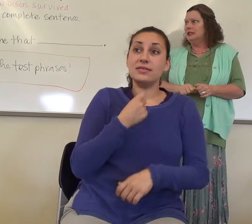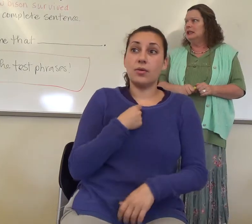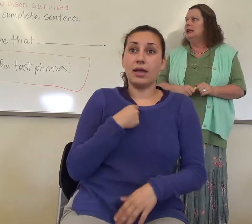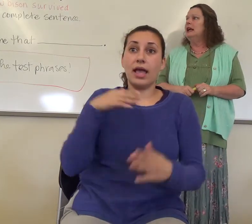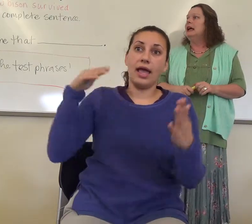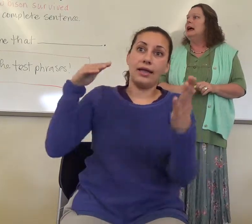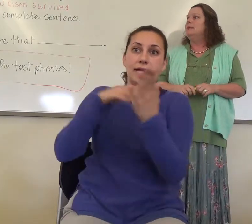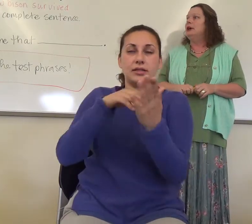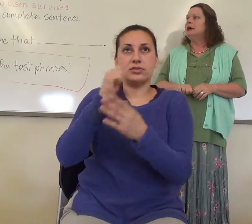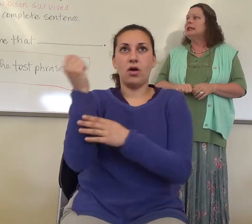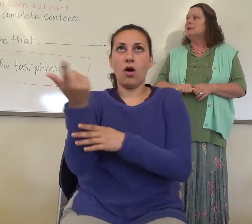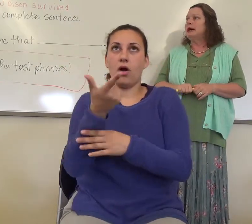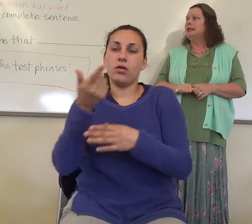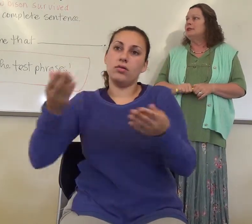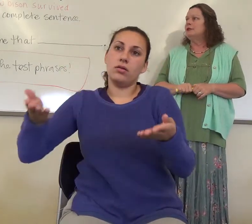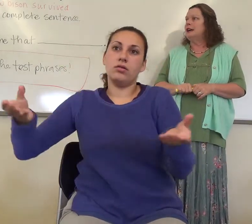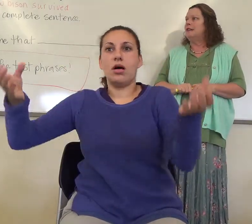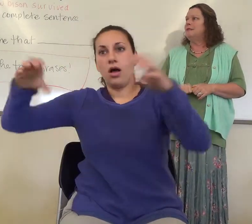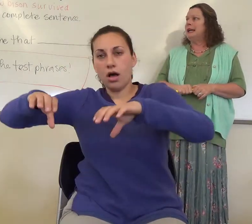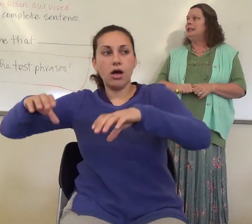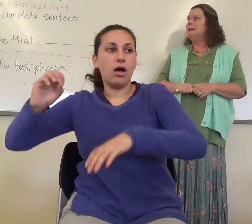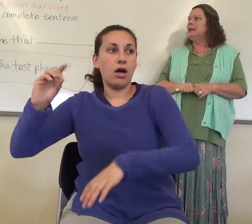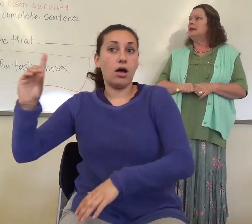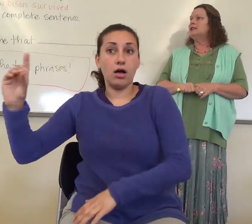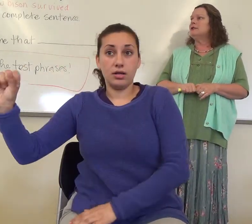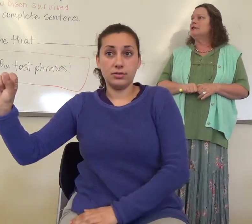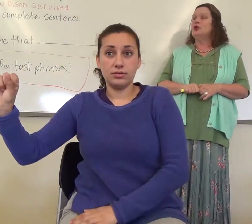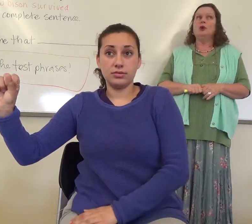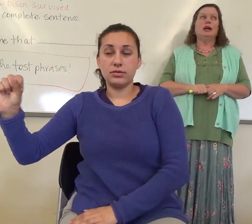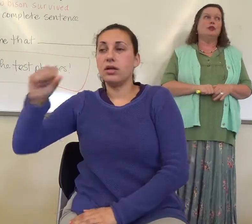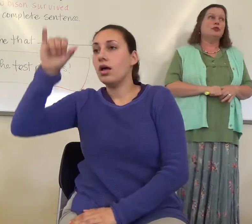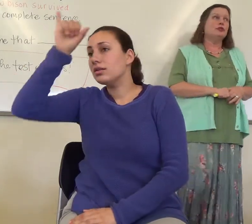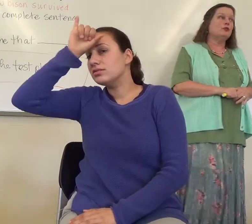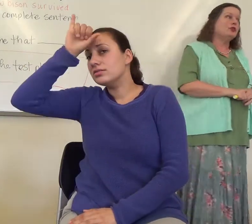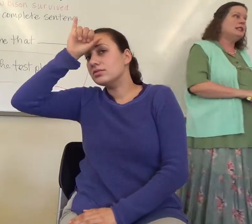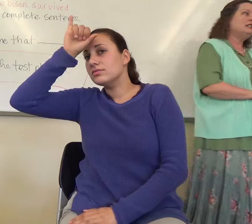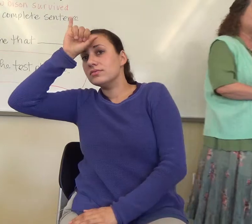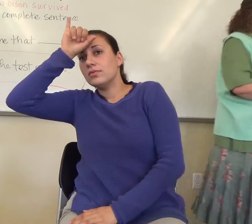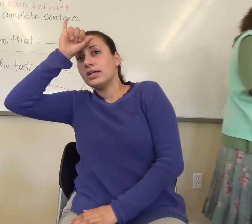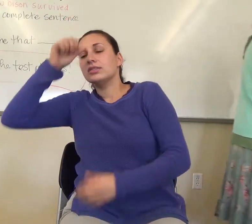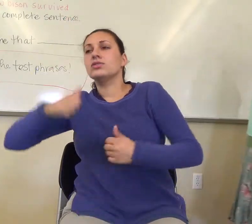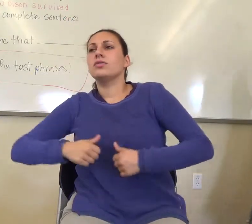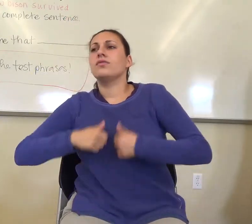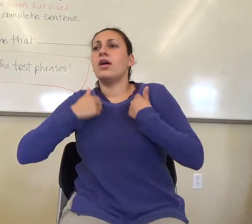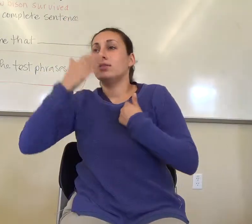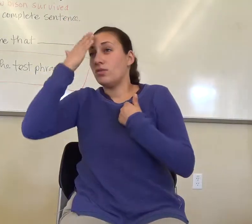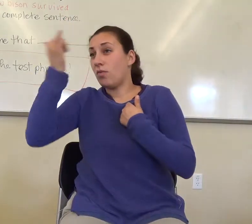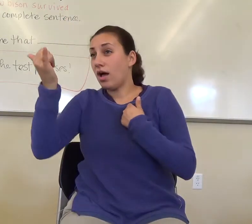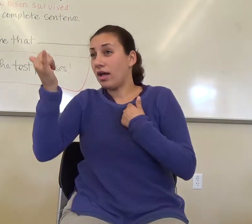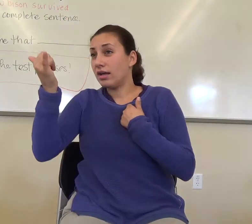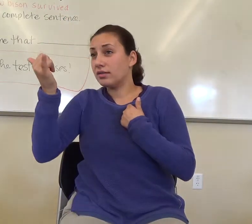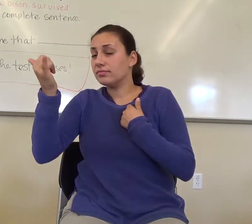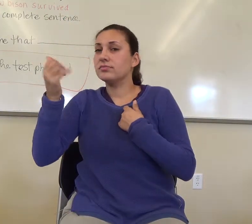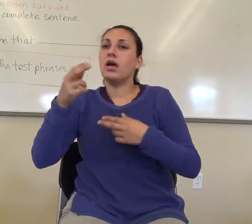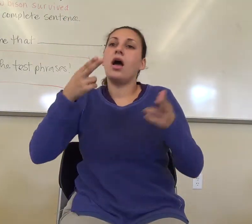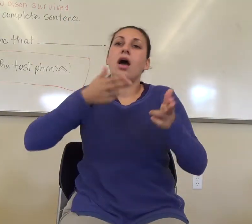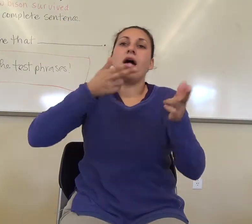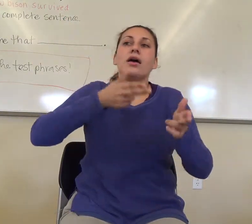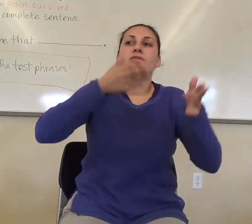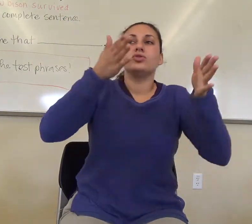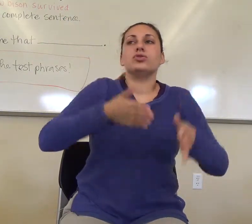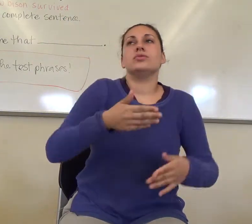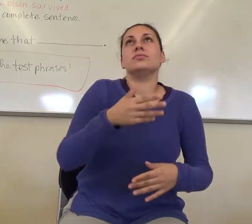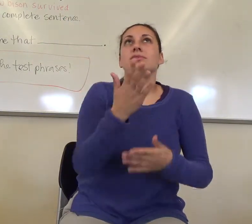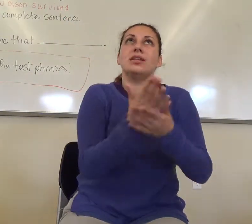odds. America's bison survived. Mainly because few hunters were determined enough to follow their